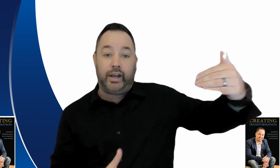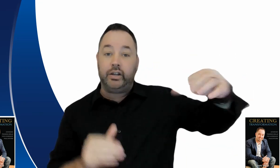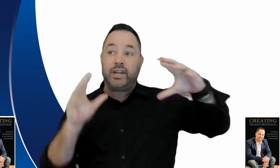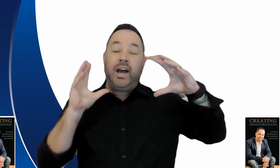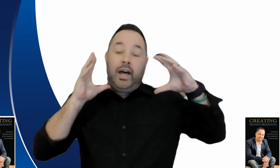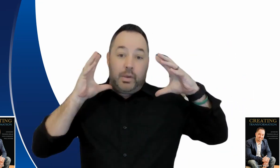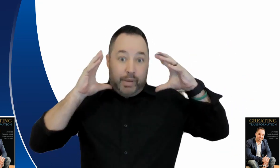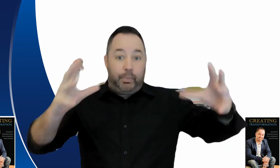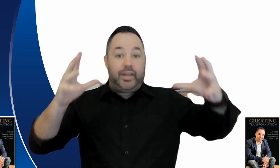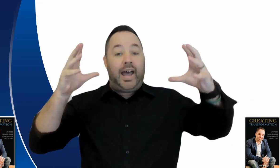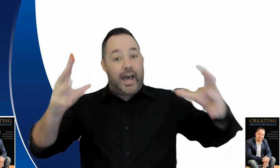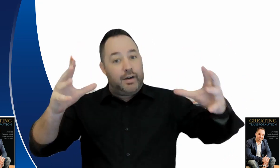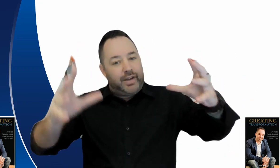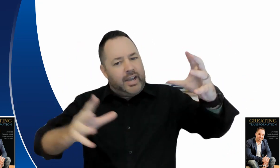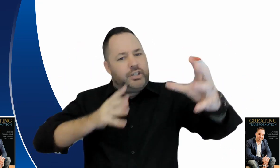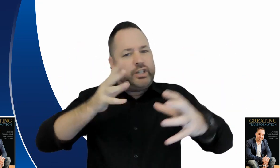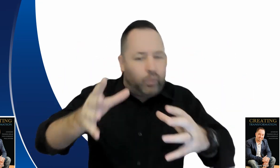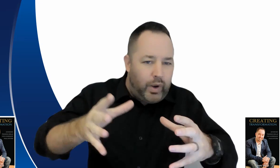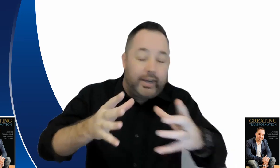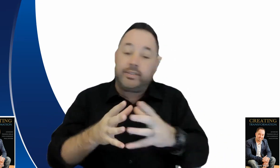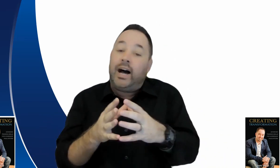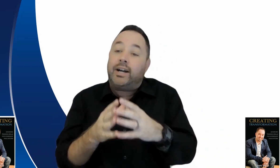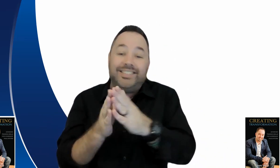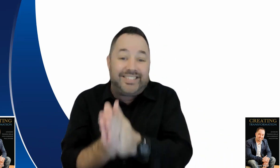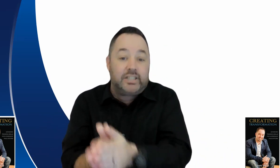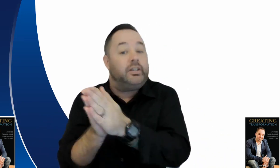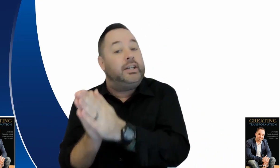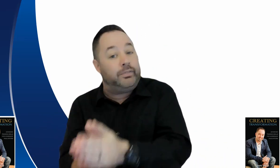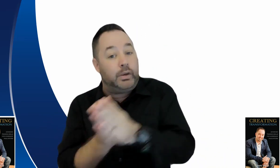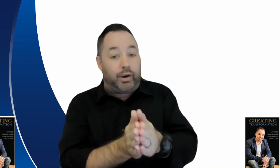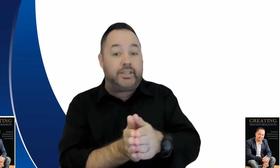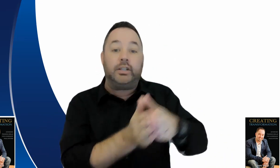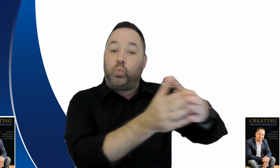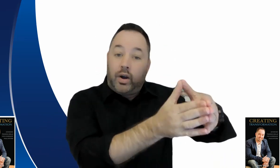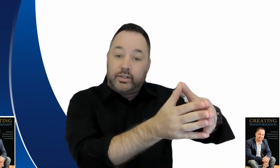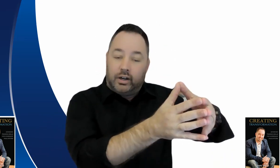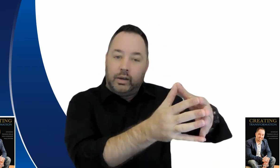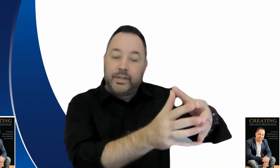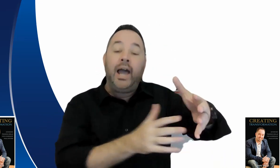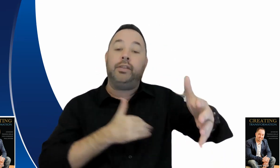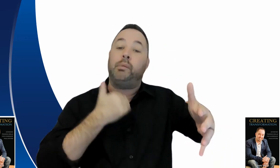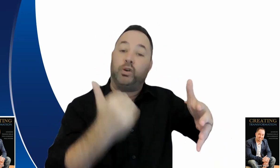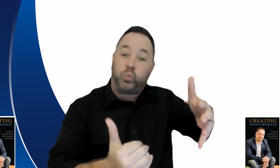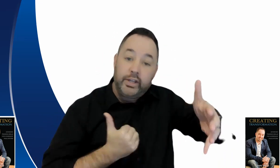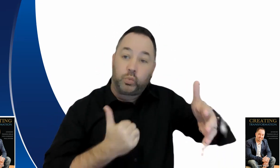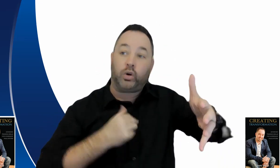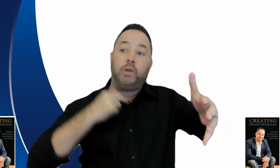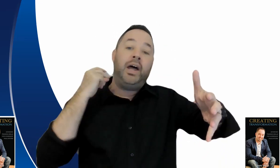trainers the people that have energy awareness are consistently giving breaks at the right time and they're able to read the room